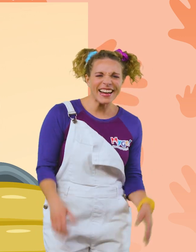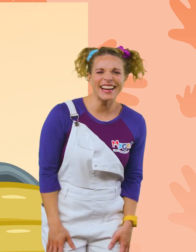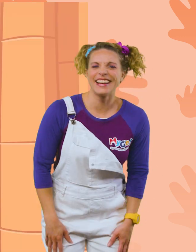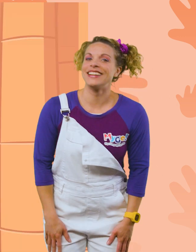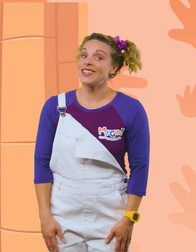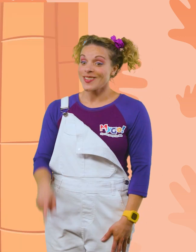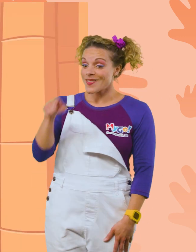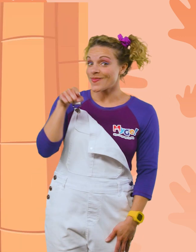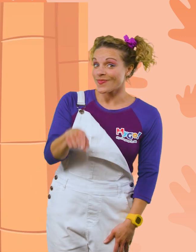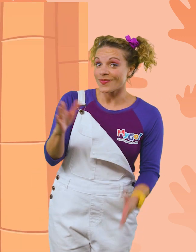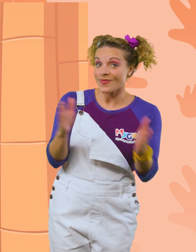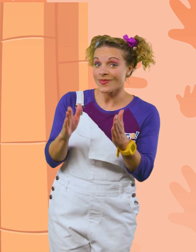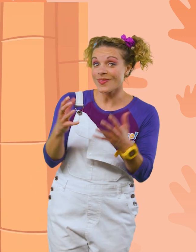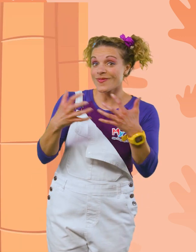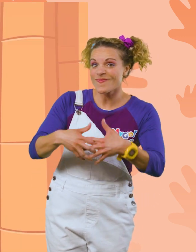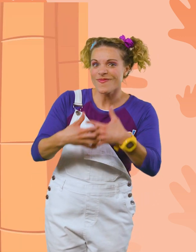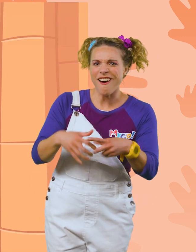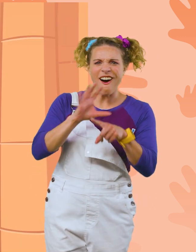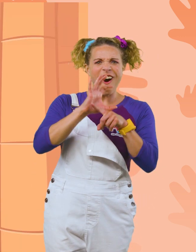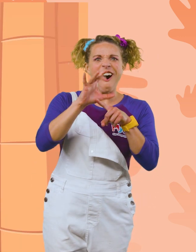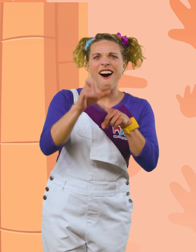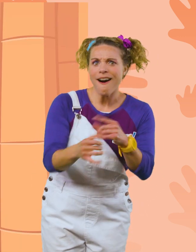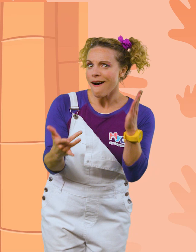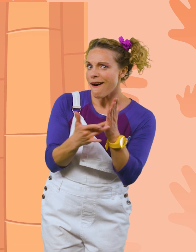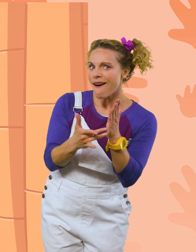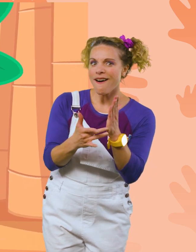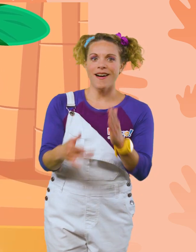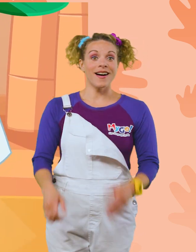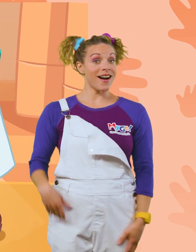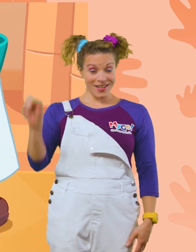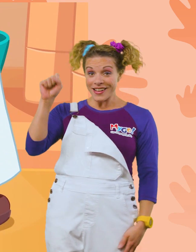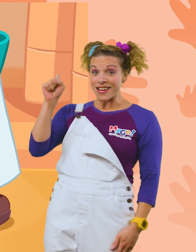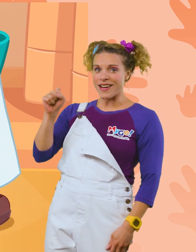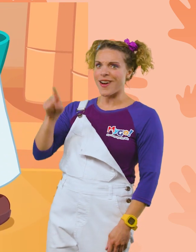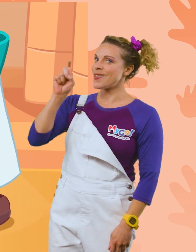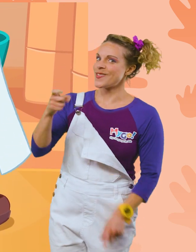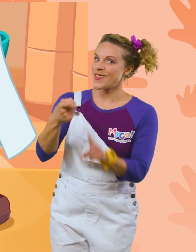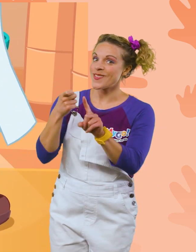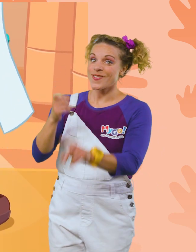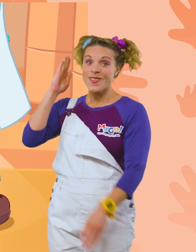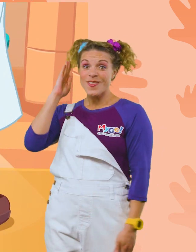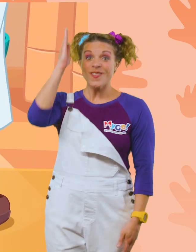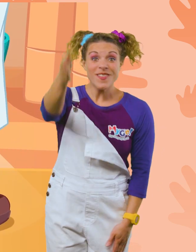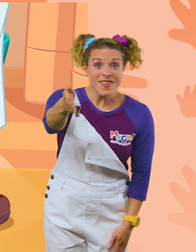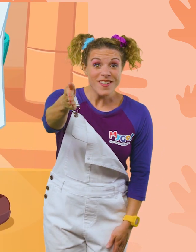This little machine is looking really high-tech. Yeah, it must be from the future.